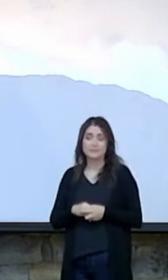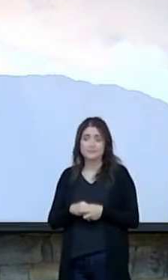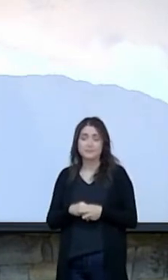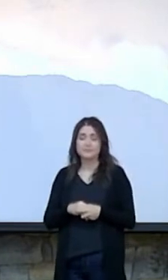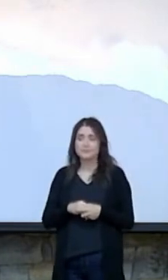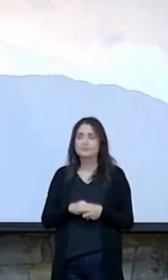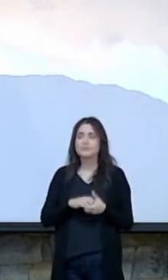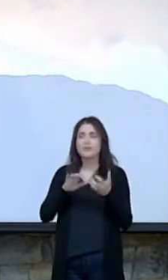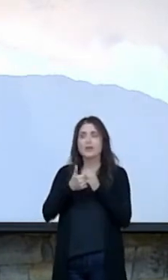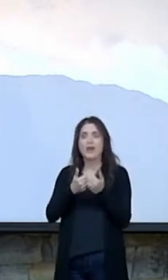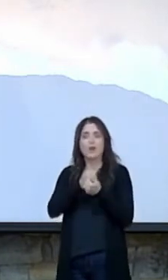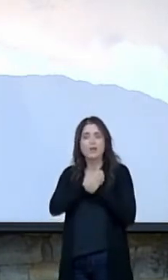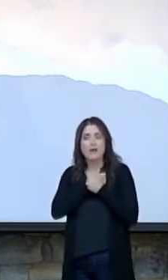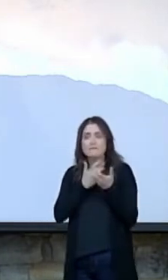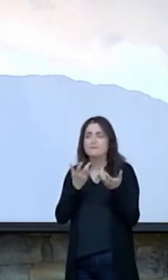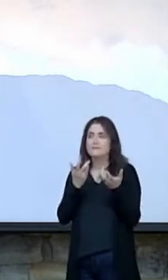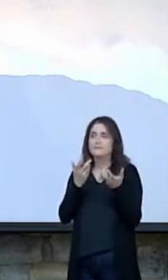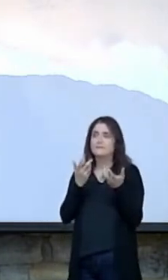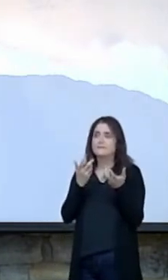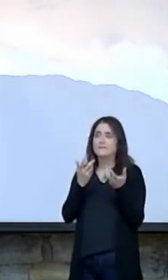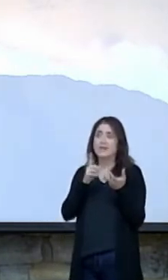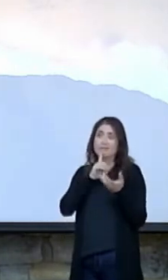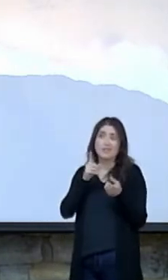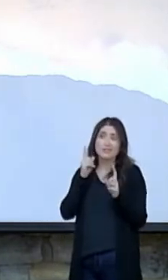and how love is ultimately